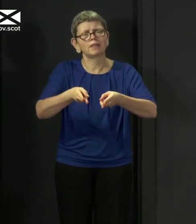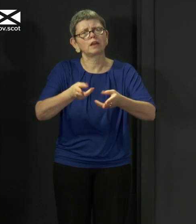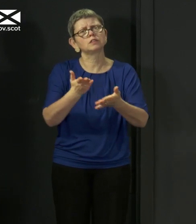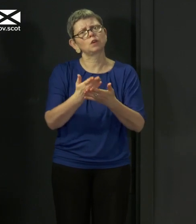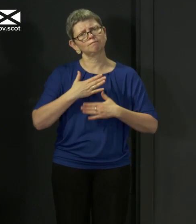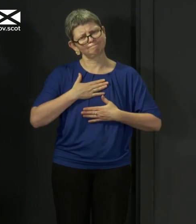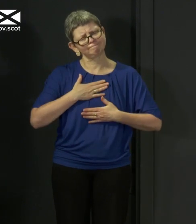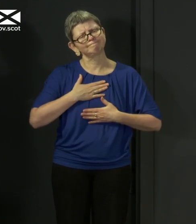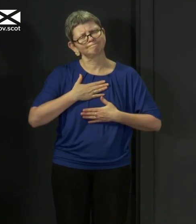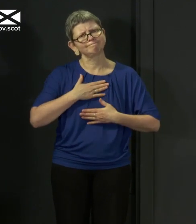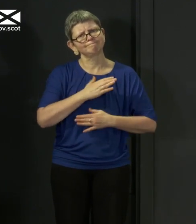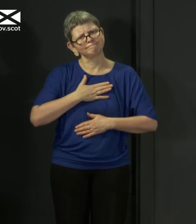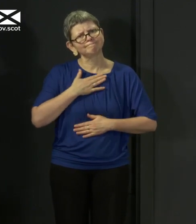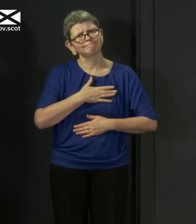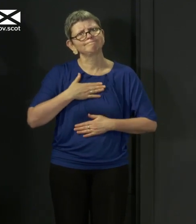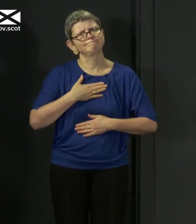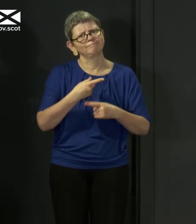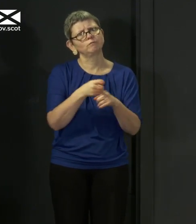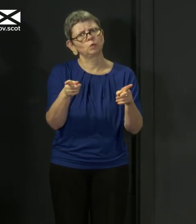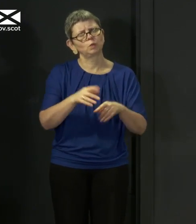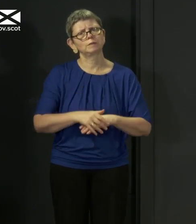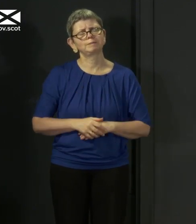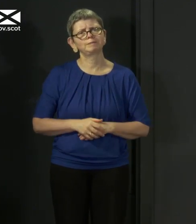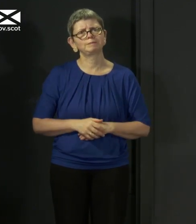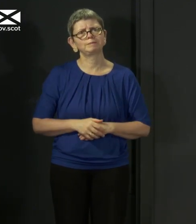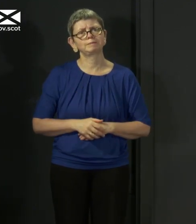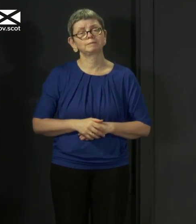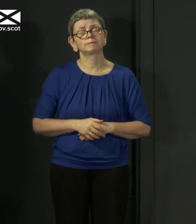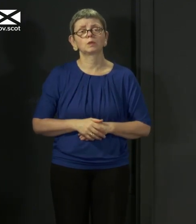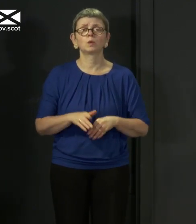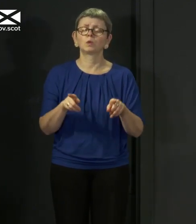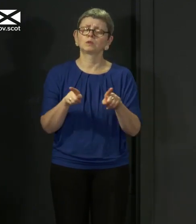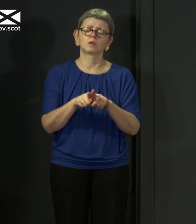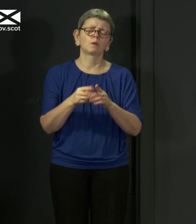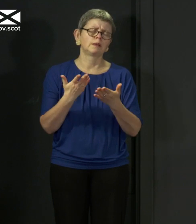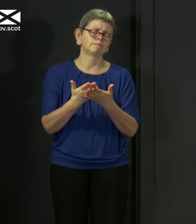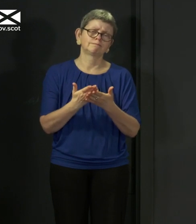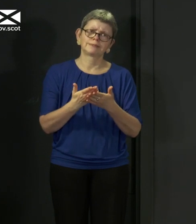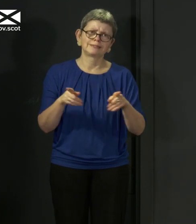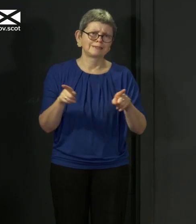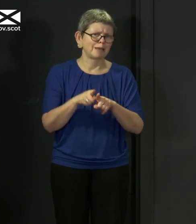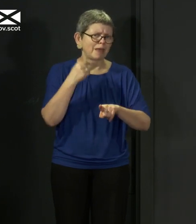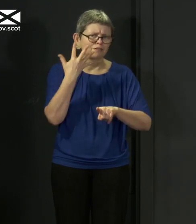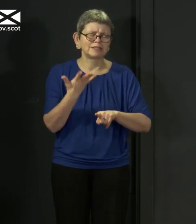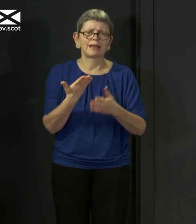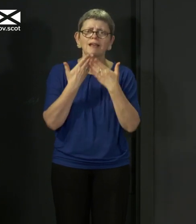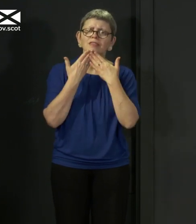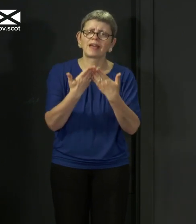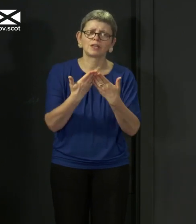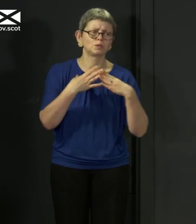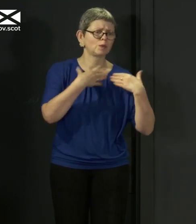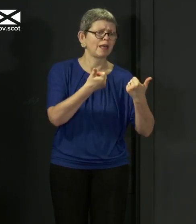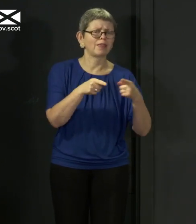everyone who has lost a loved one to this virus. And I also want to thank, as I always do, our health and care workers who continue to do